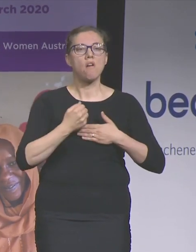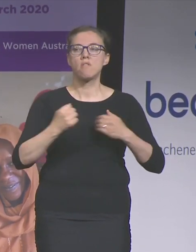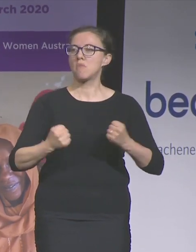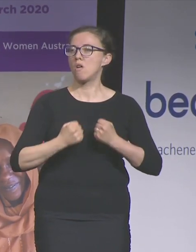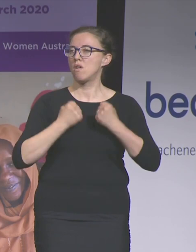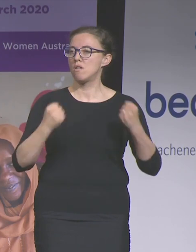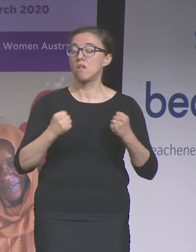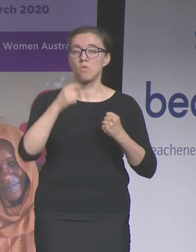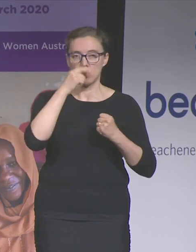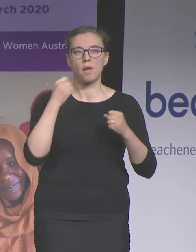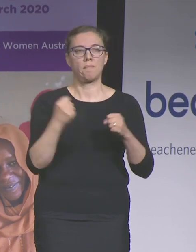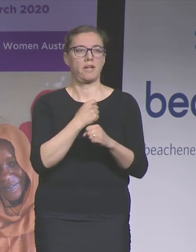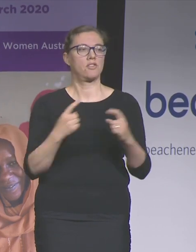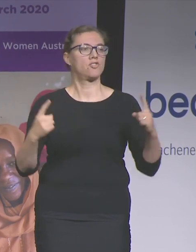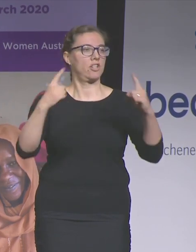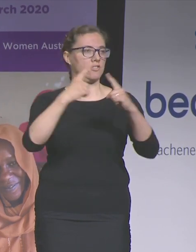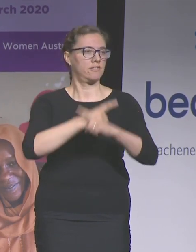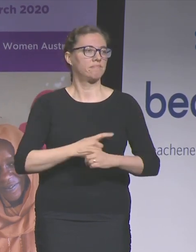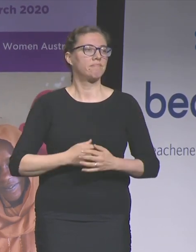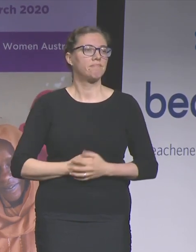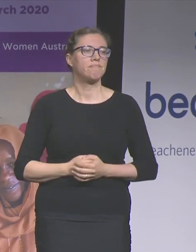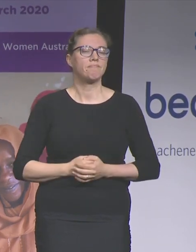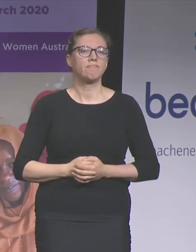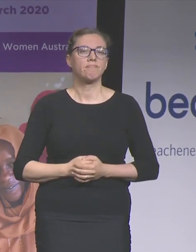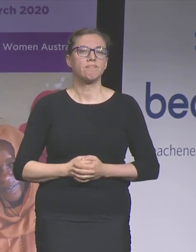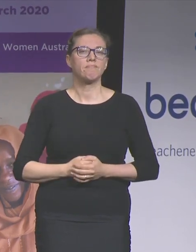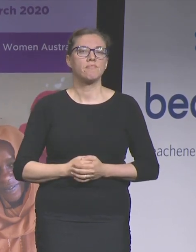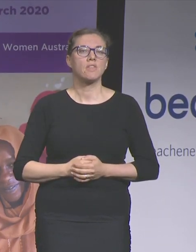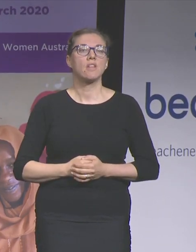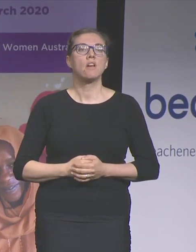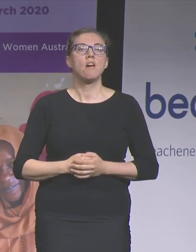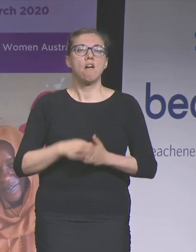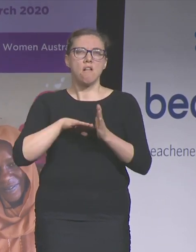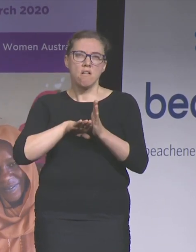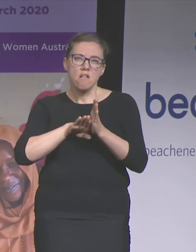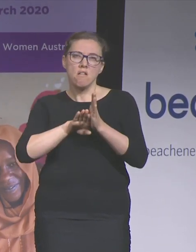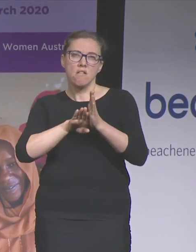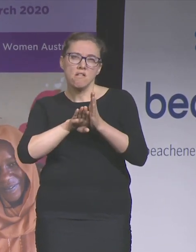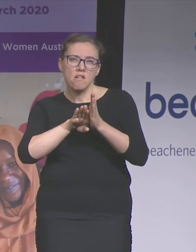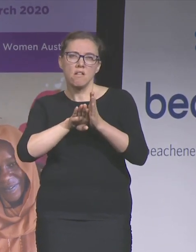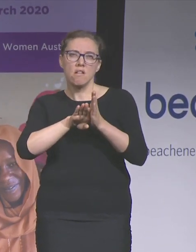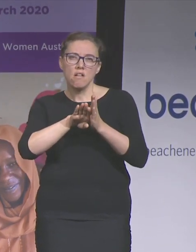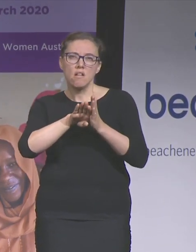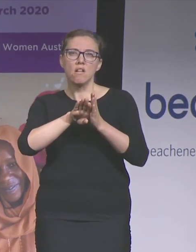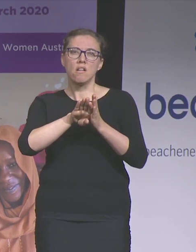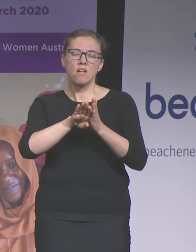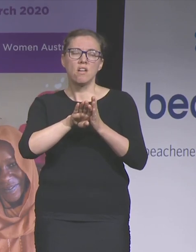And as we make this progress, we can't take our foot off of the pedal for one second.